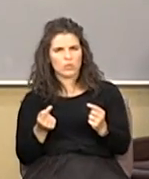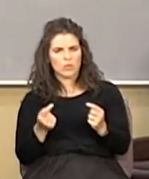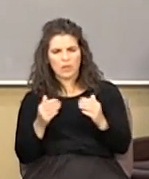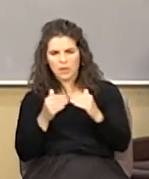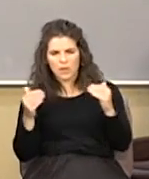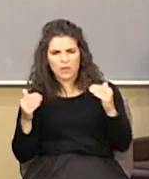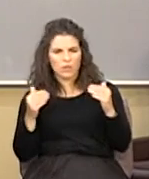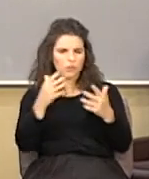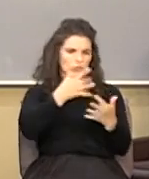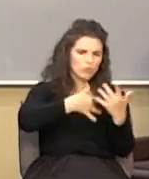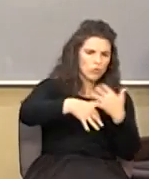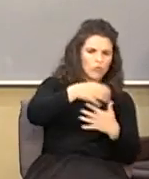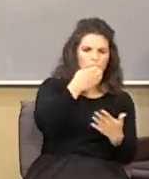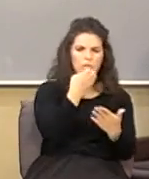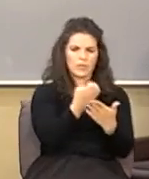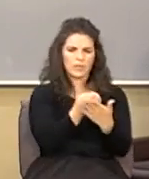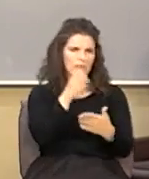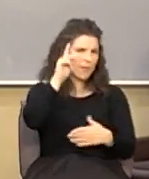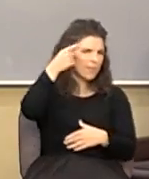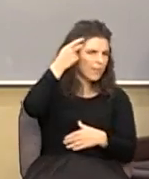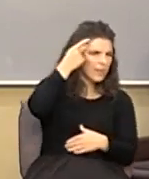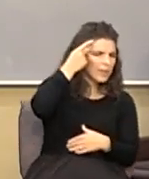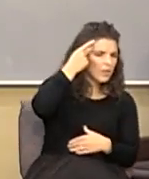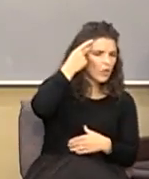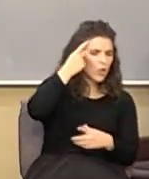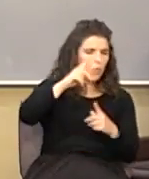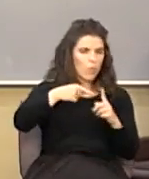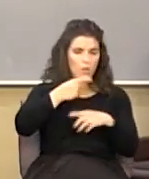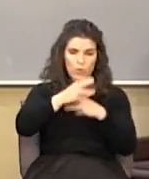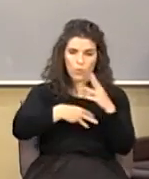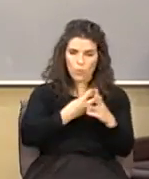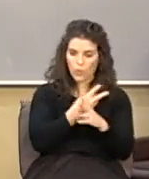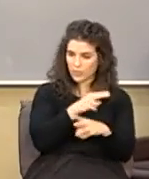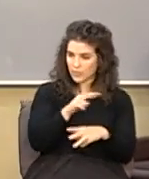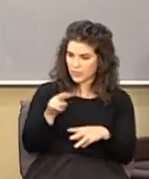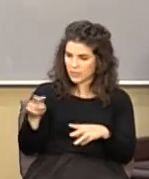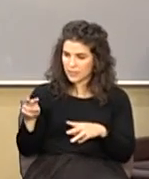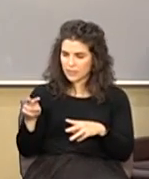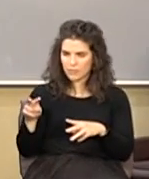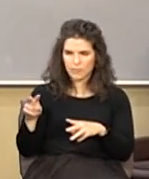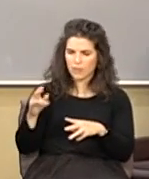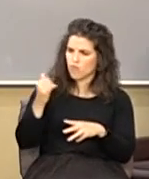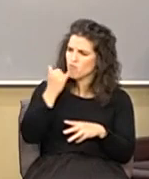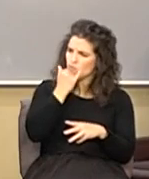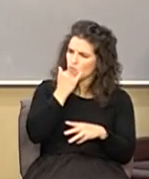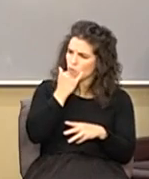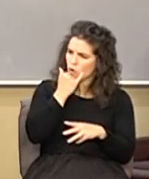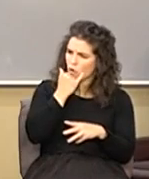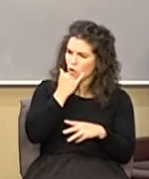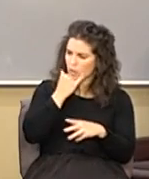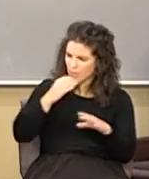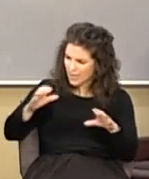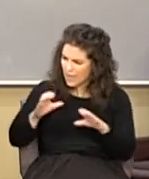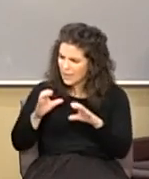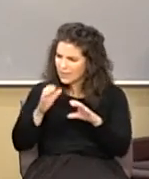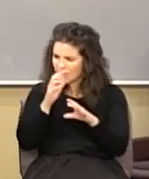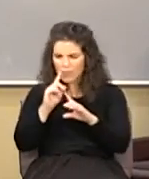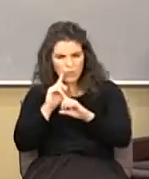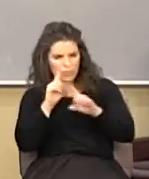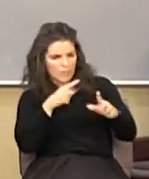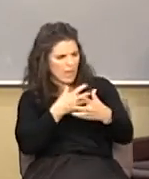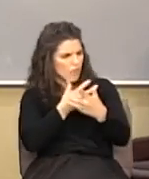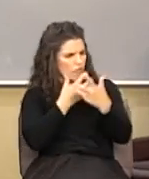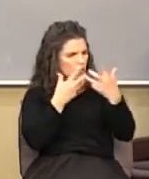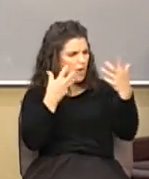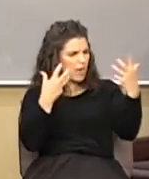social economic political when the world sees themselves being mistreated they respond in rage